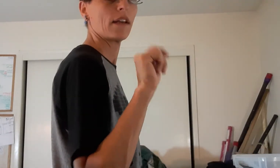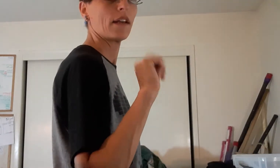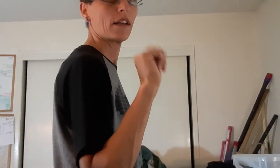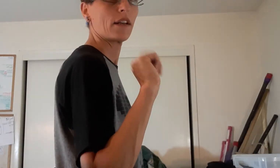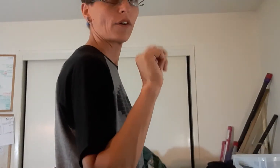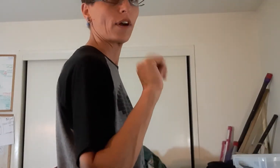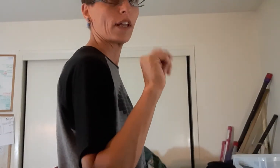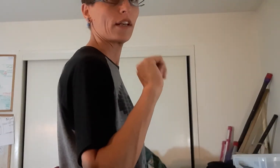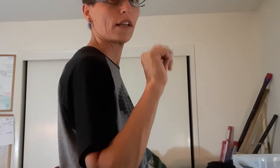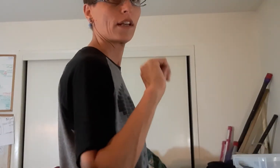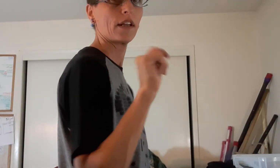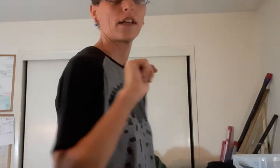Toilet.